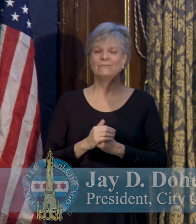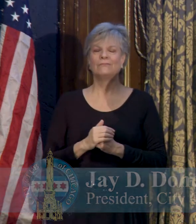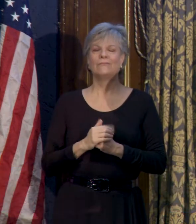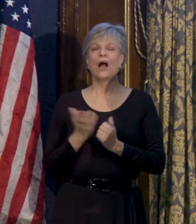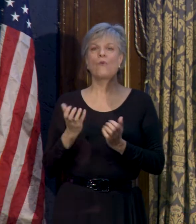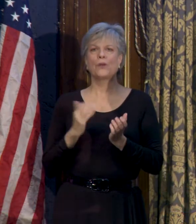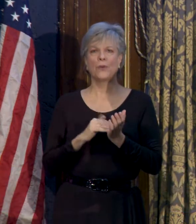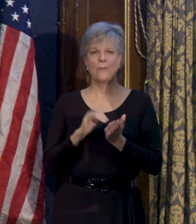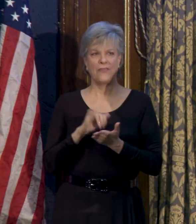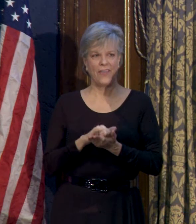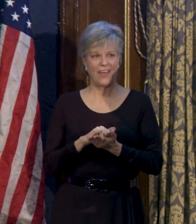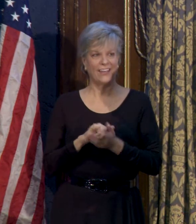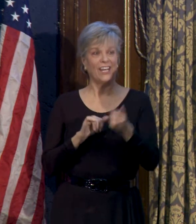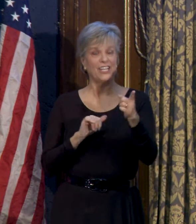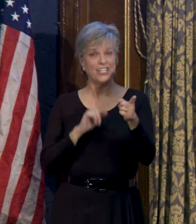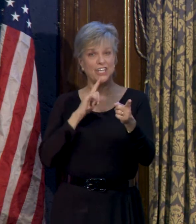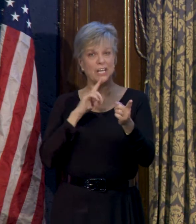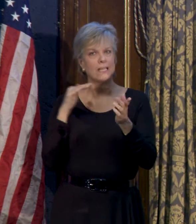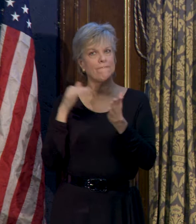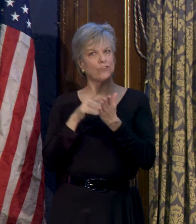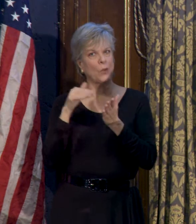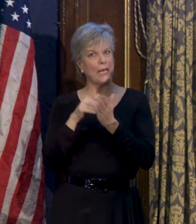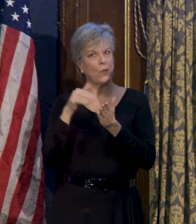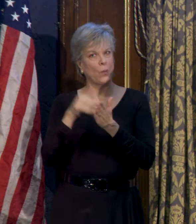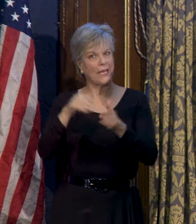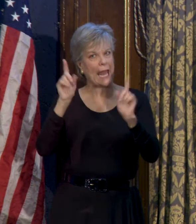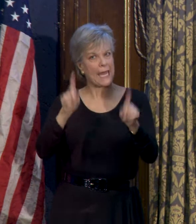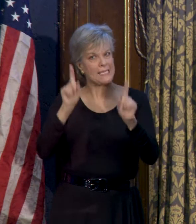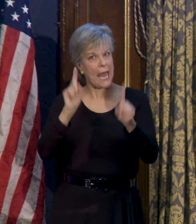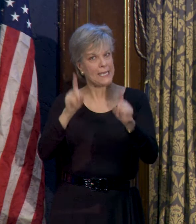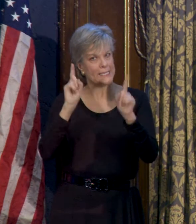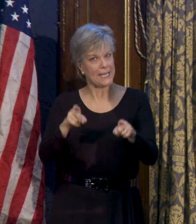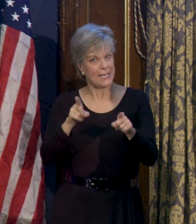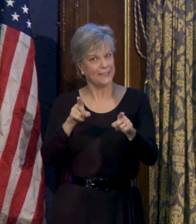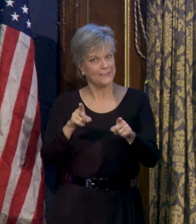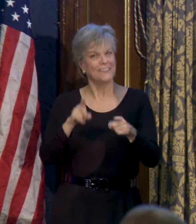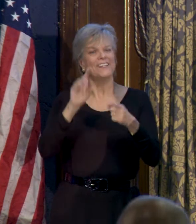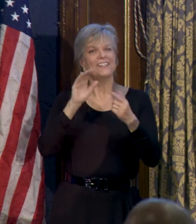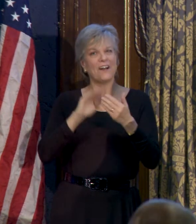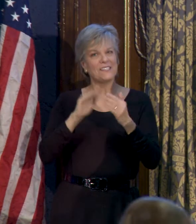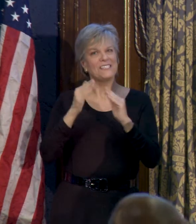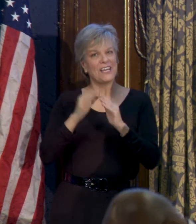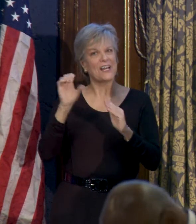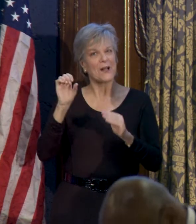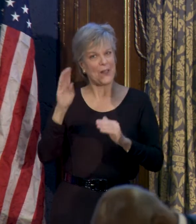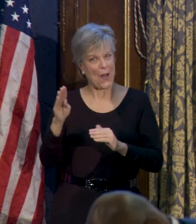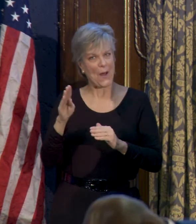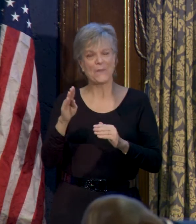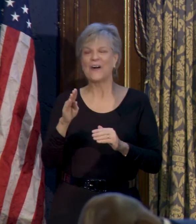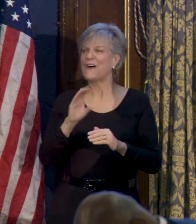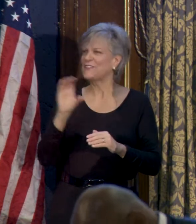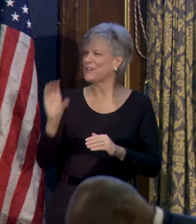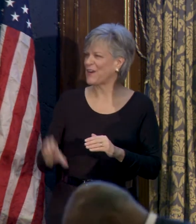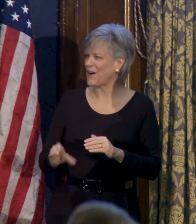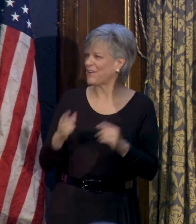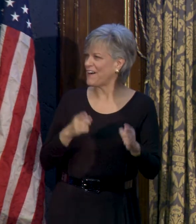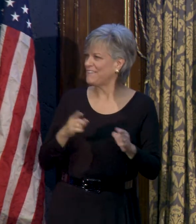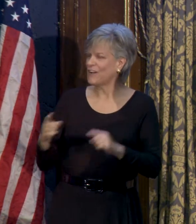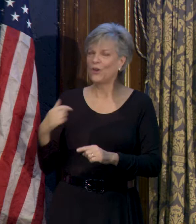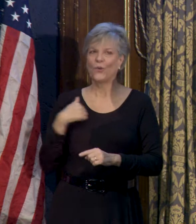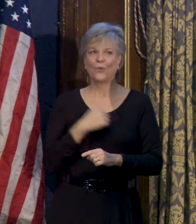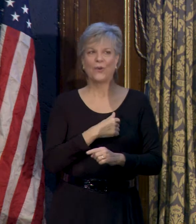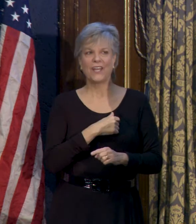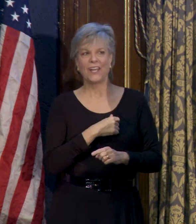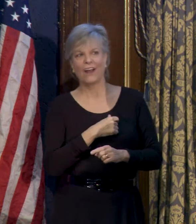repeat that. She is a frequent attendee of City Club of Chicago events, for which we